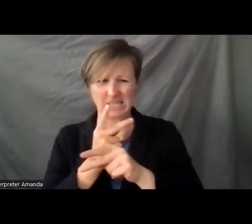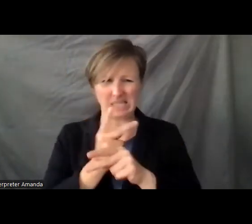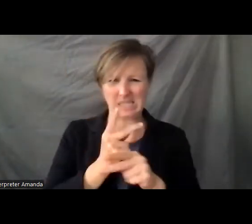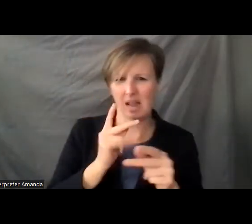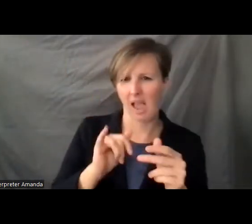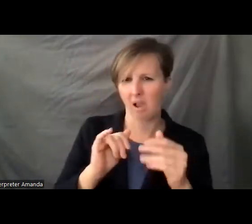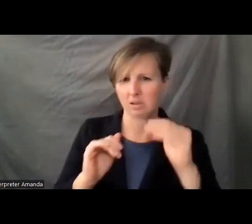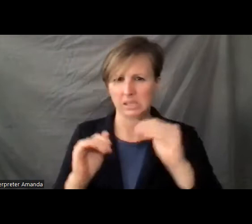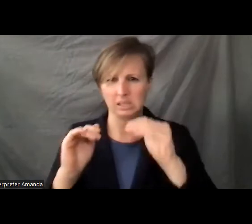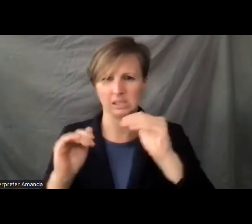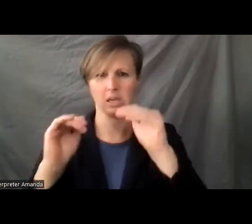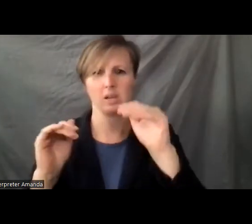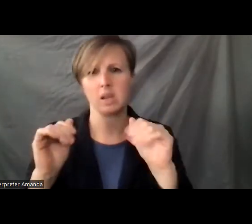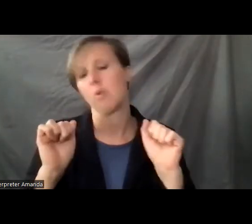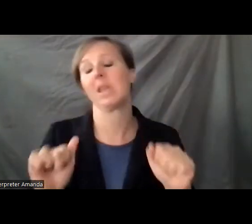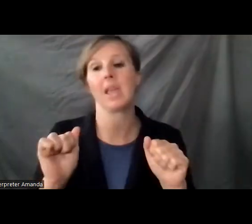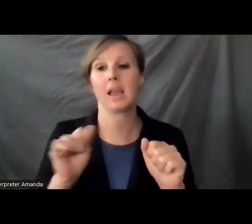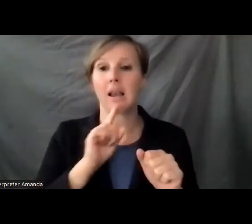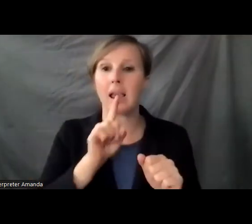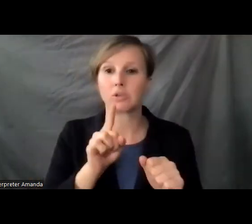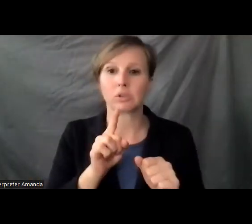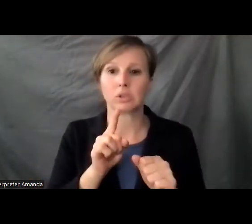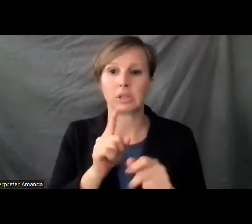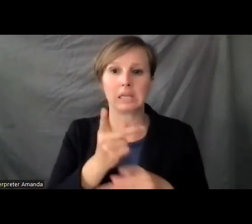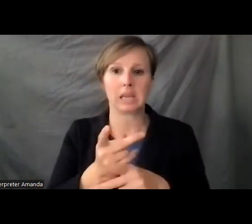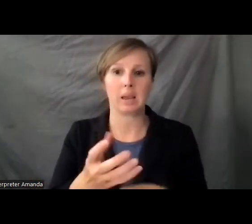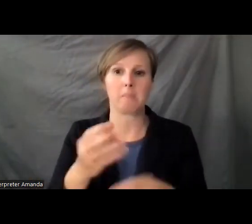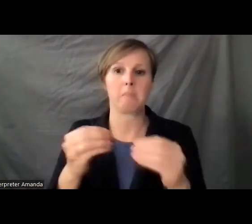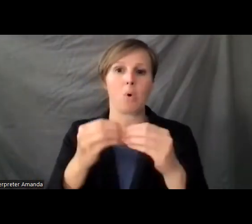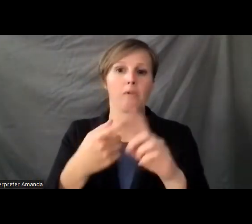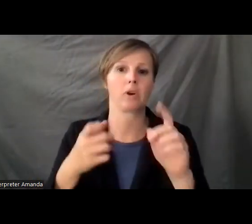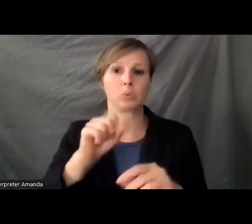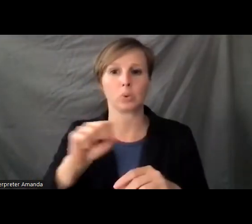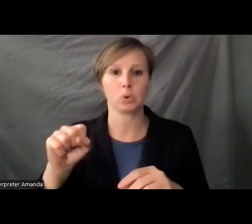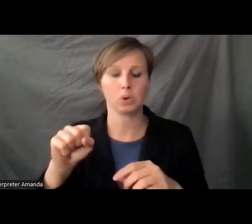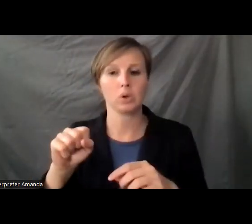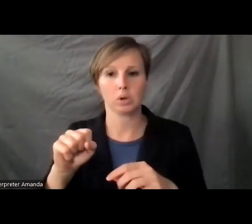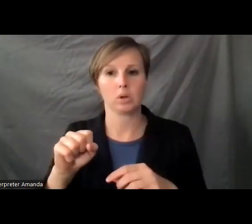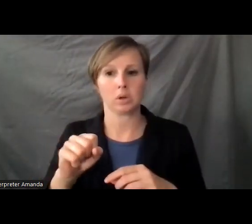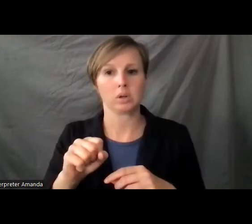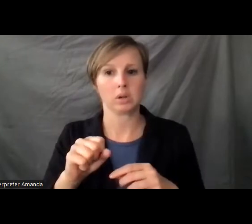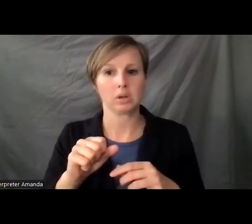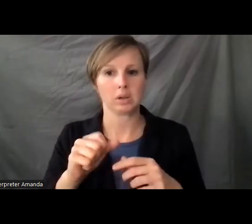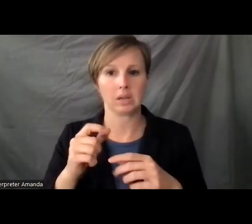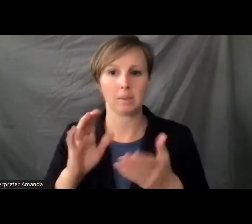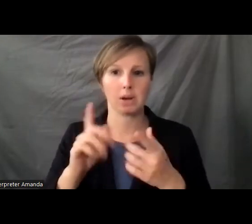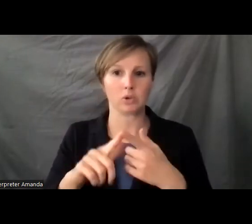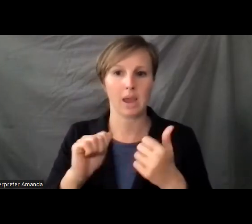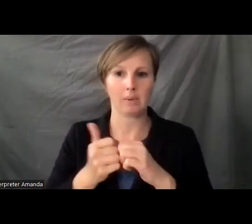it's calculated so that we are able to actually attain more from Social Security as opposed to the way that it's calculated right now.